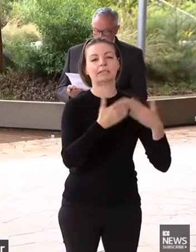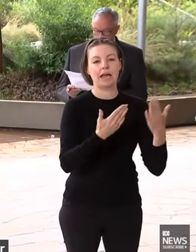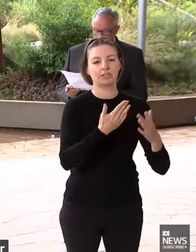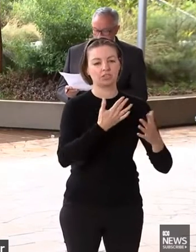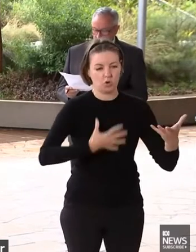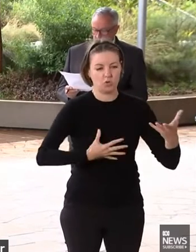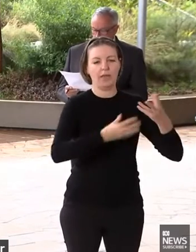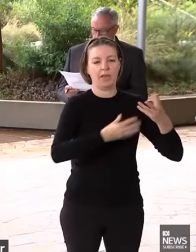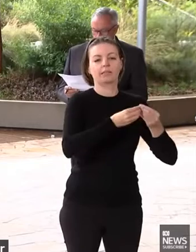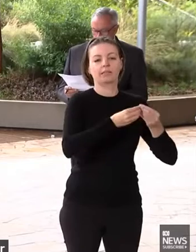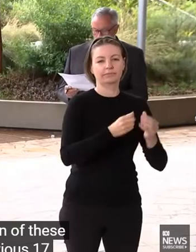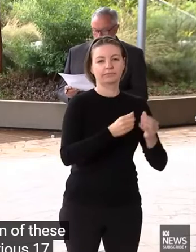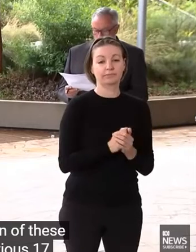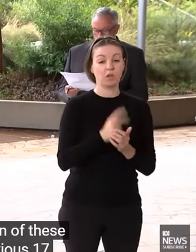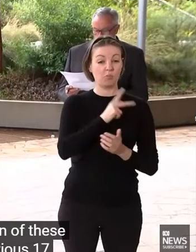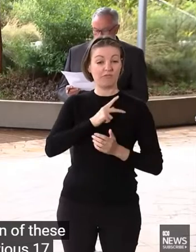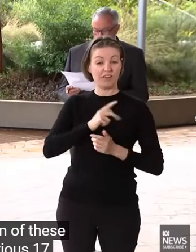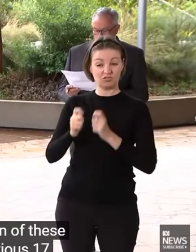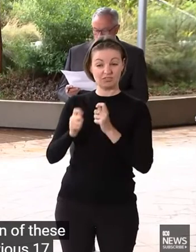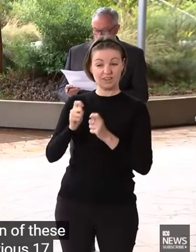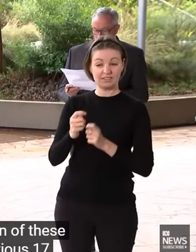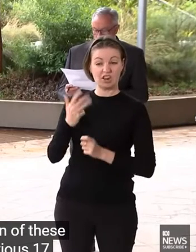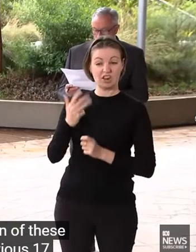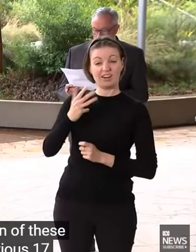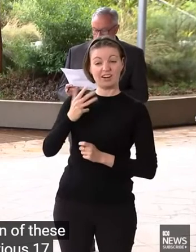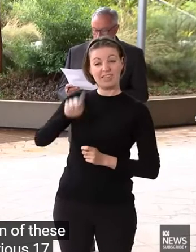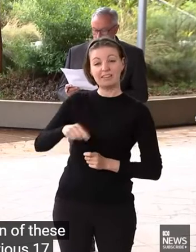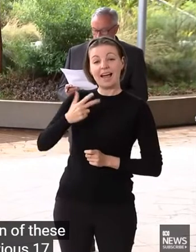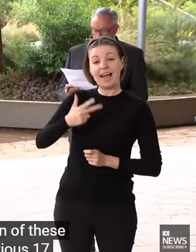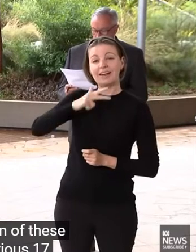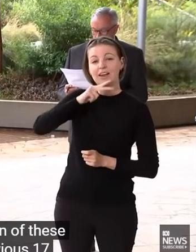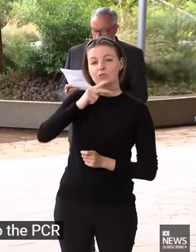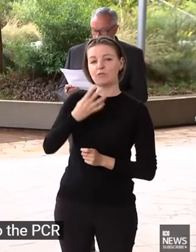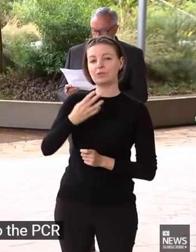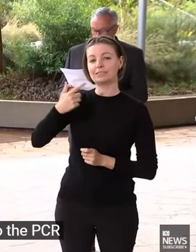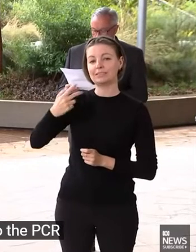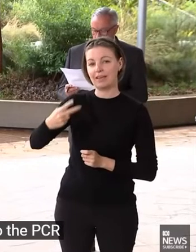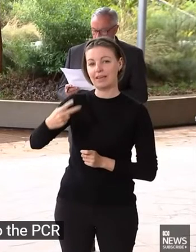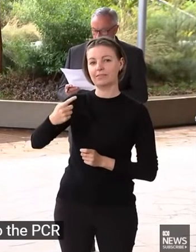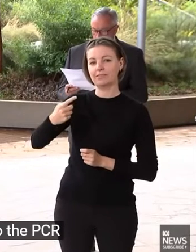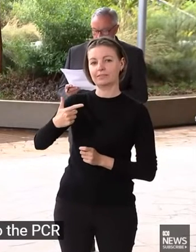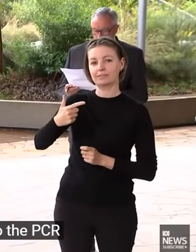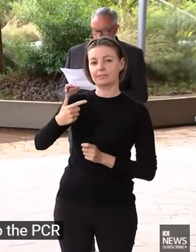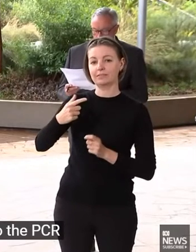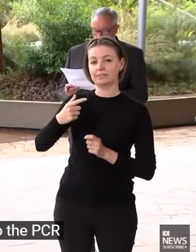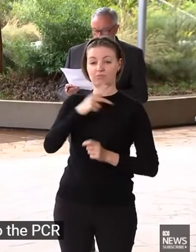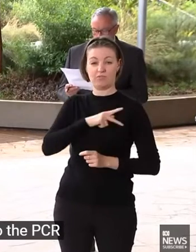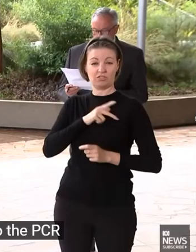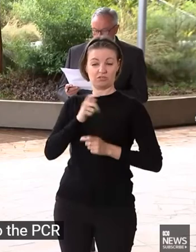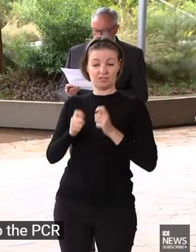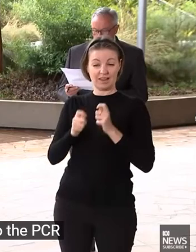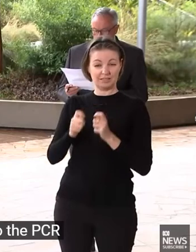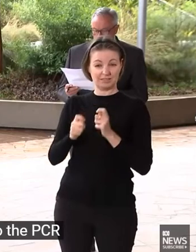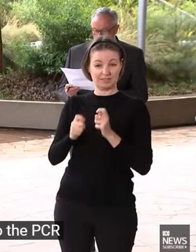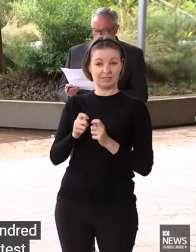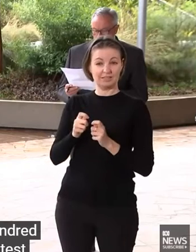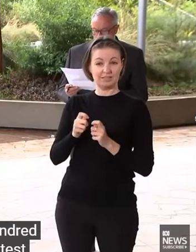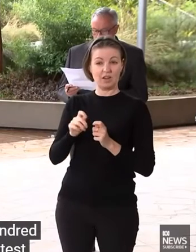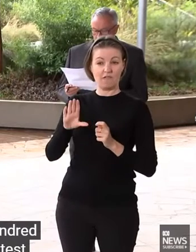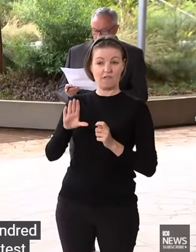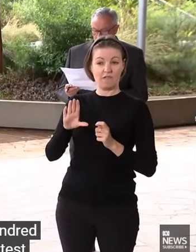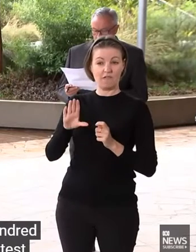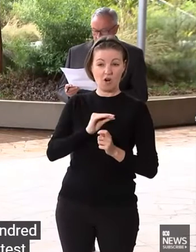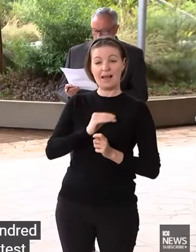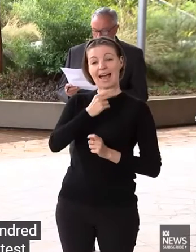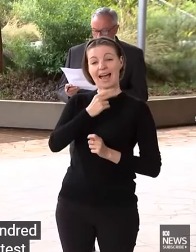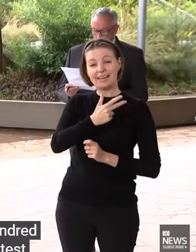relation to the PCR tests, 19,847 PCR tests were returned from 84